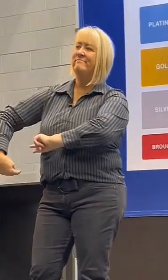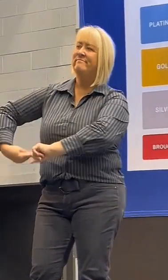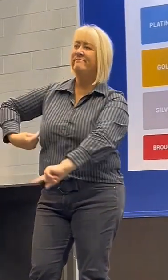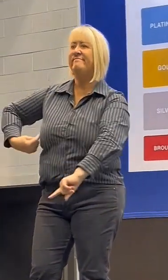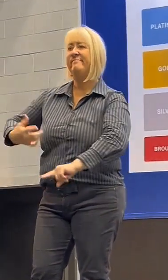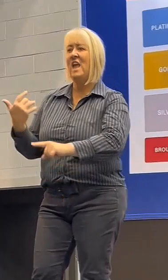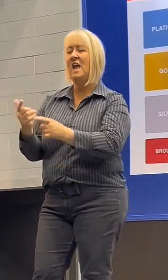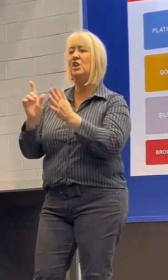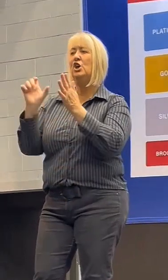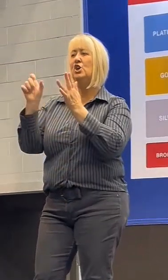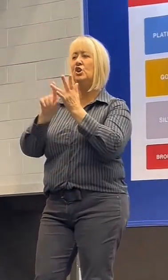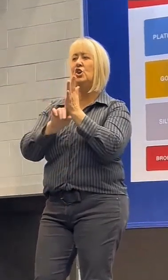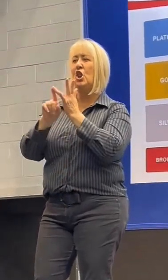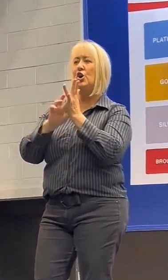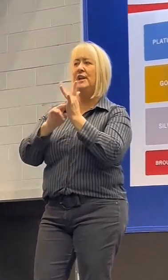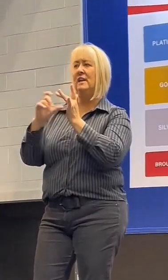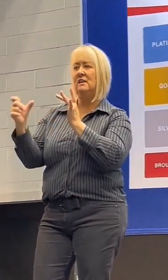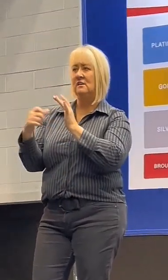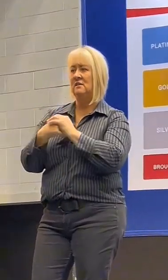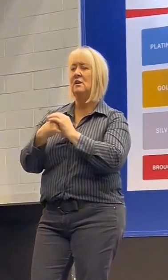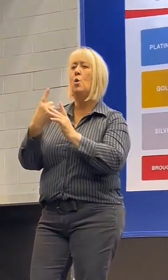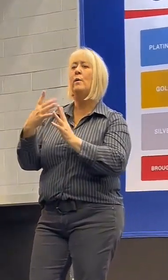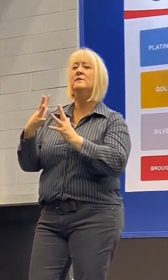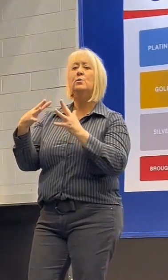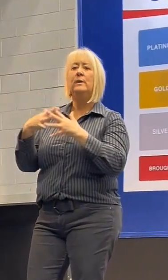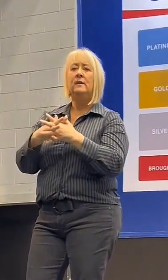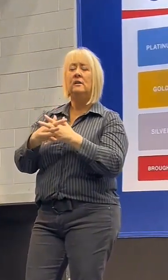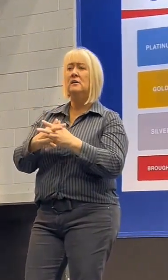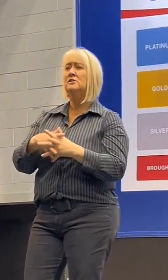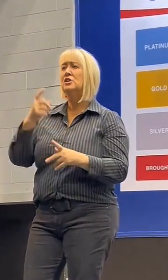week. Just surviving became my full-time job.